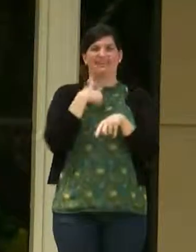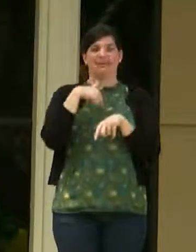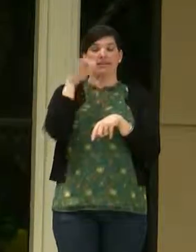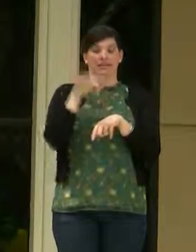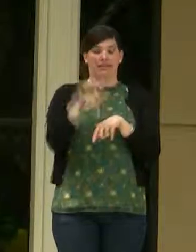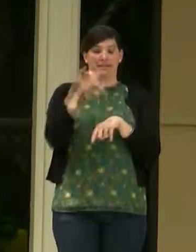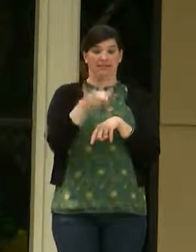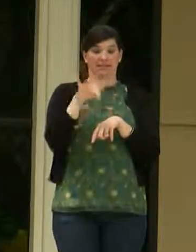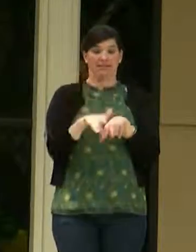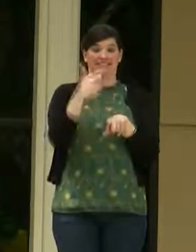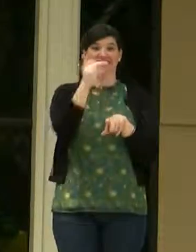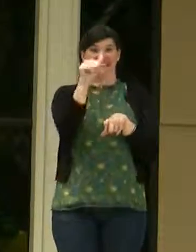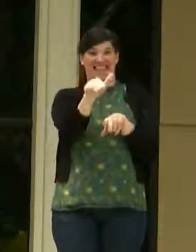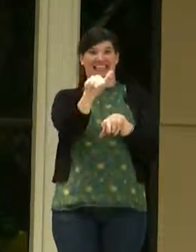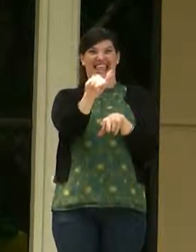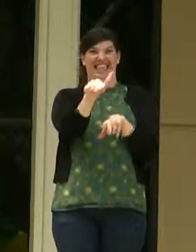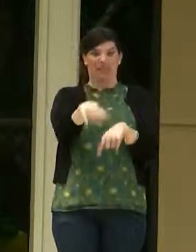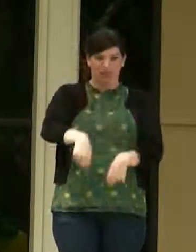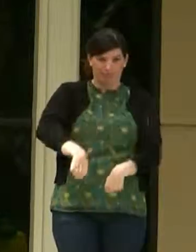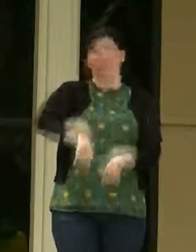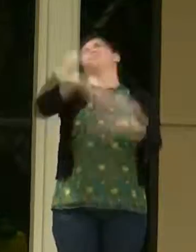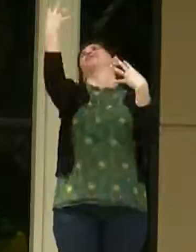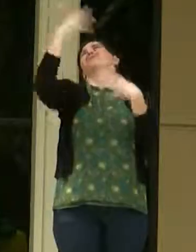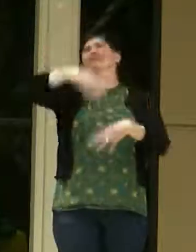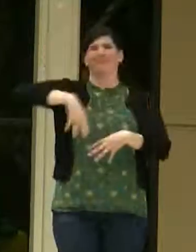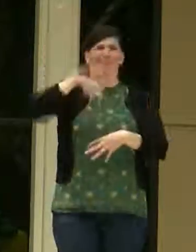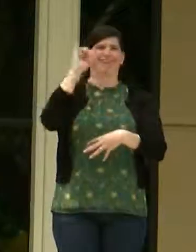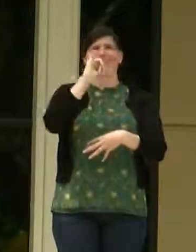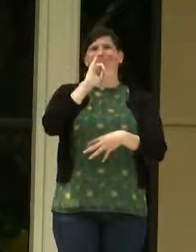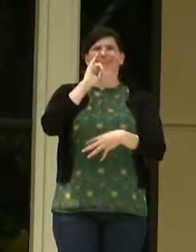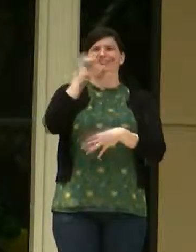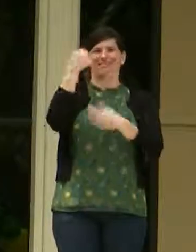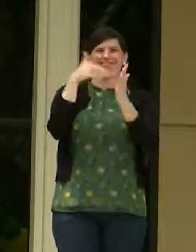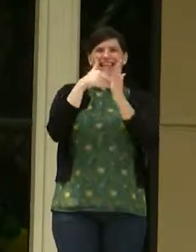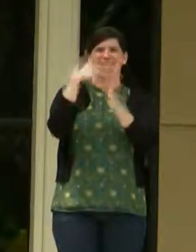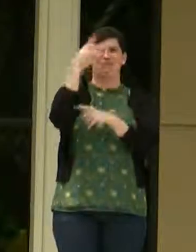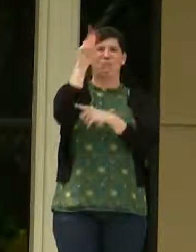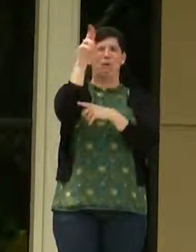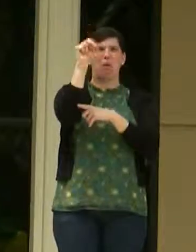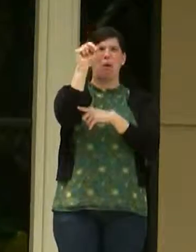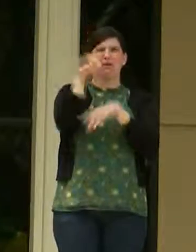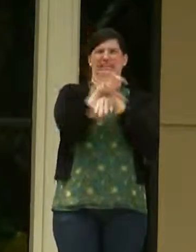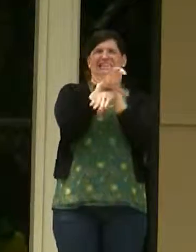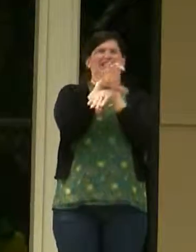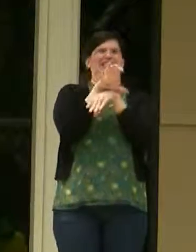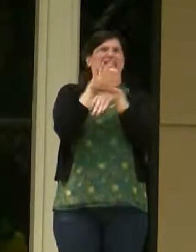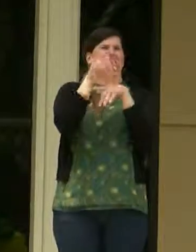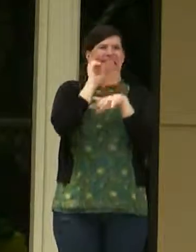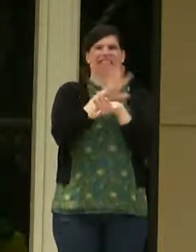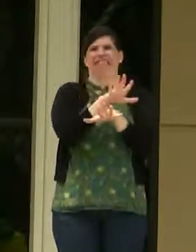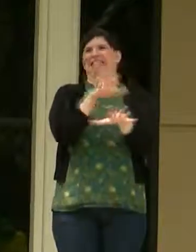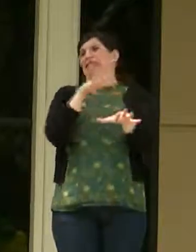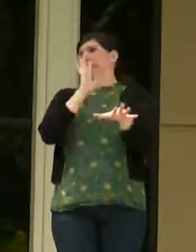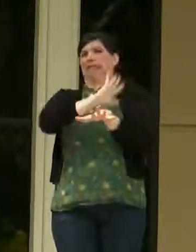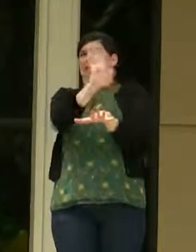sites. And I was just like, oh my God, that's not me at all. I don't like that.